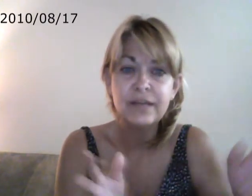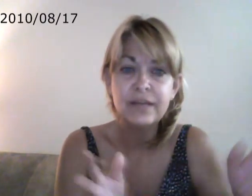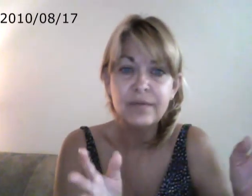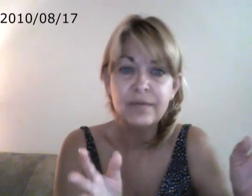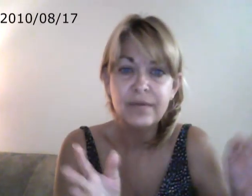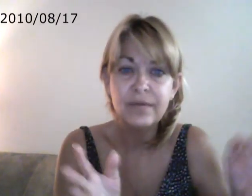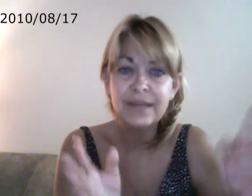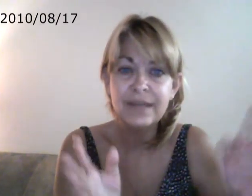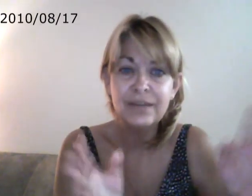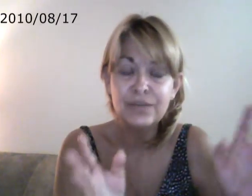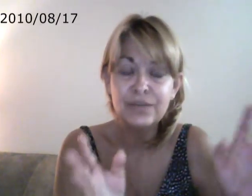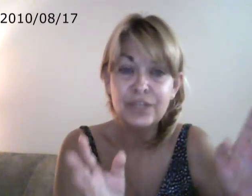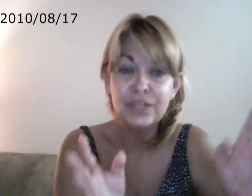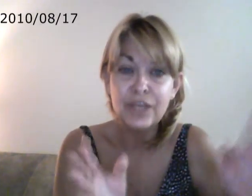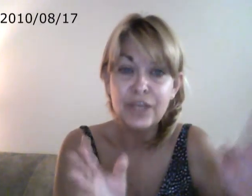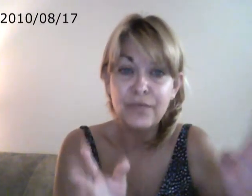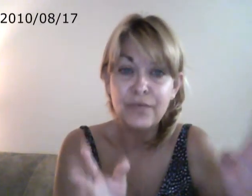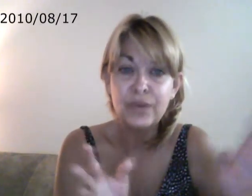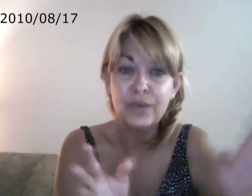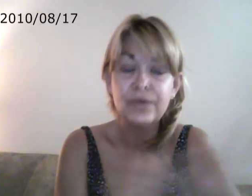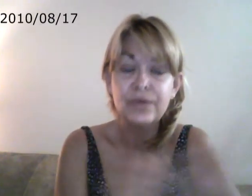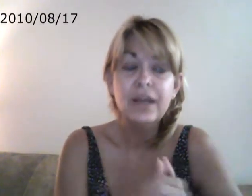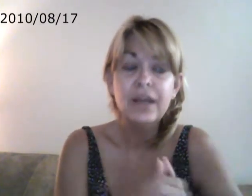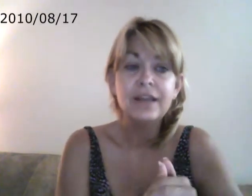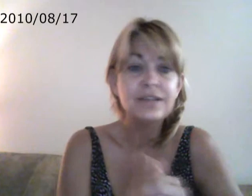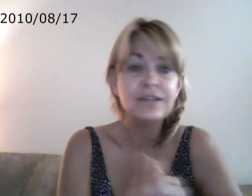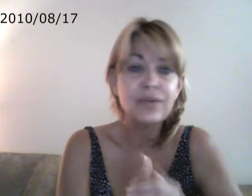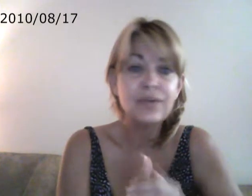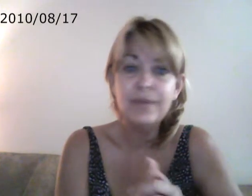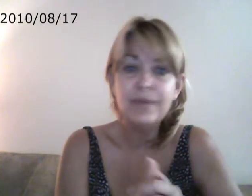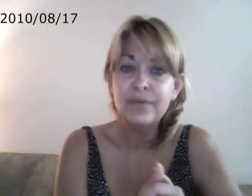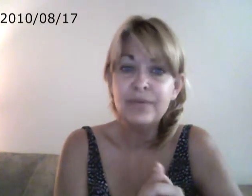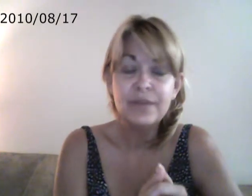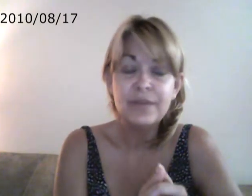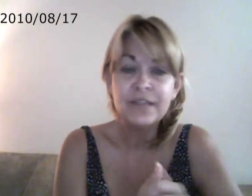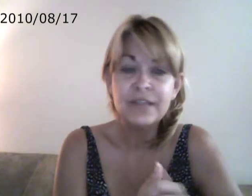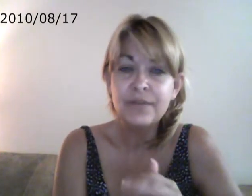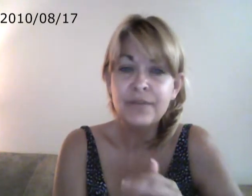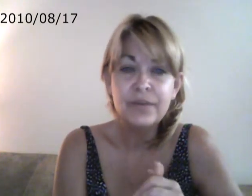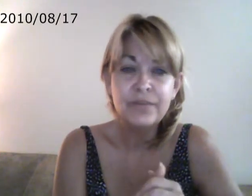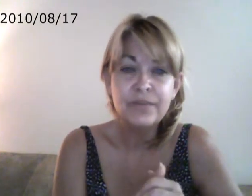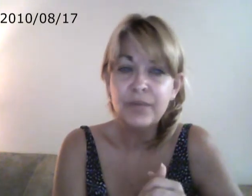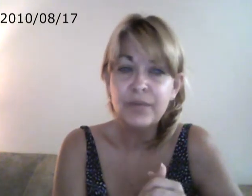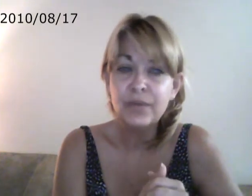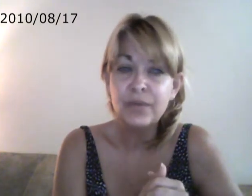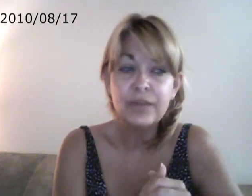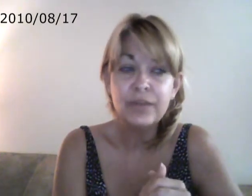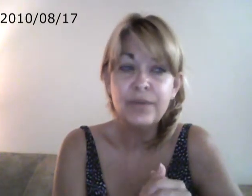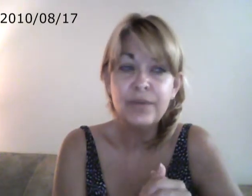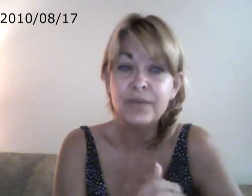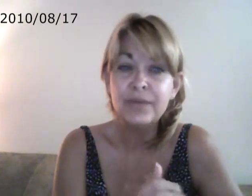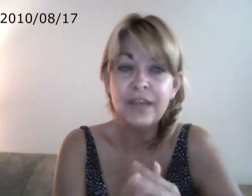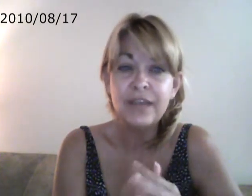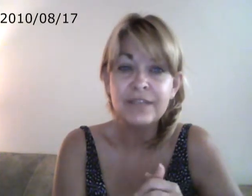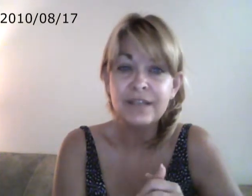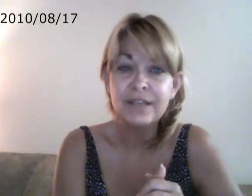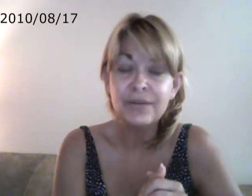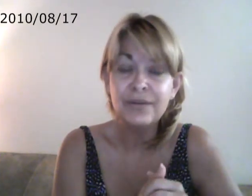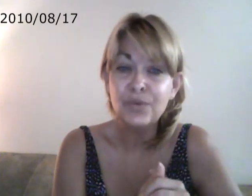you know, doing the job for you, these are great people. Obsessive-compulsive people are really great people to have as a, you know, your